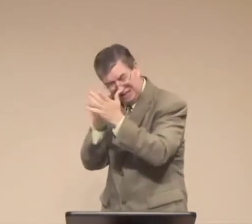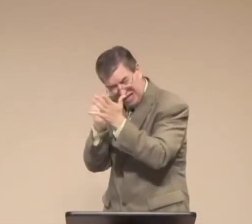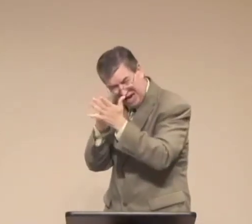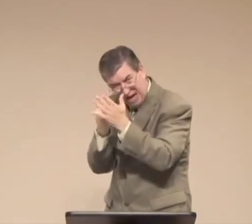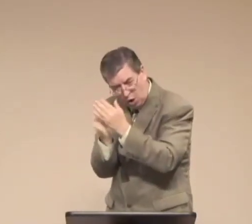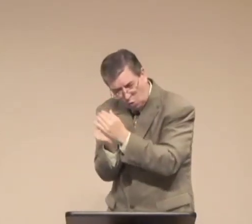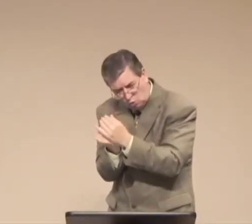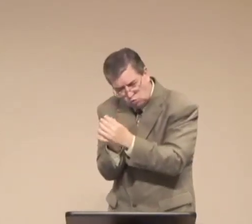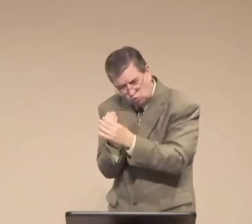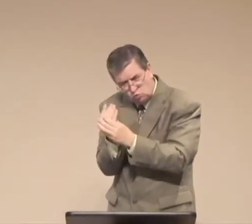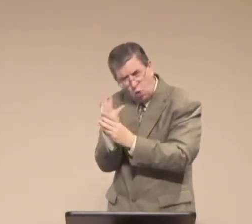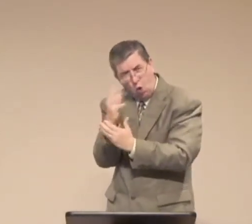saved and baptized.